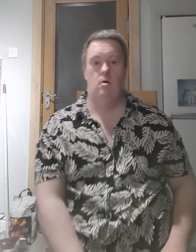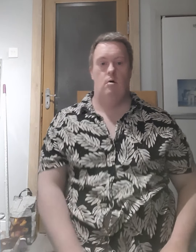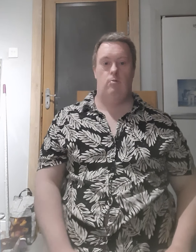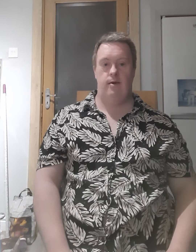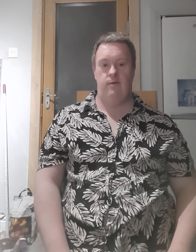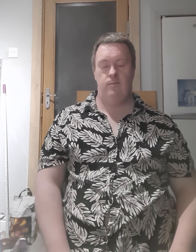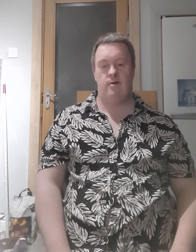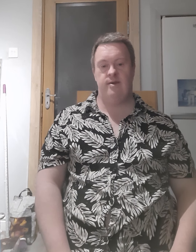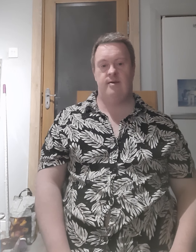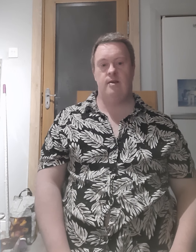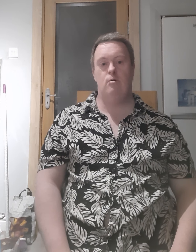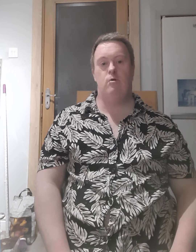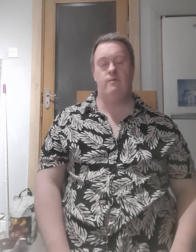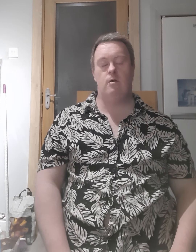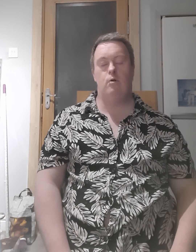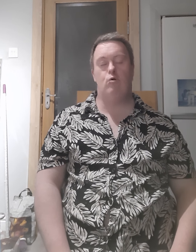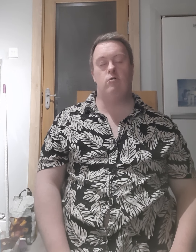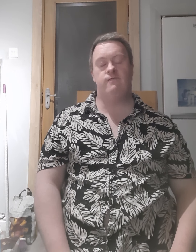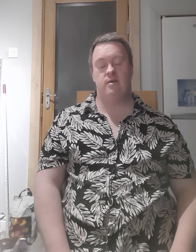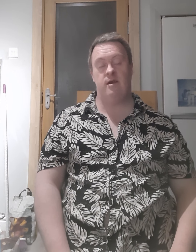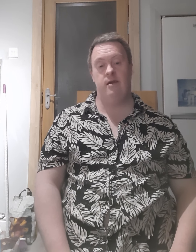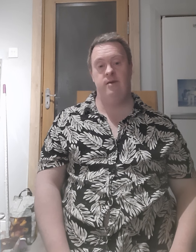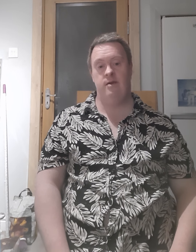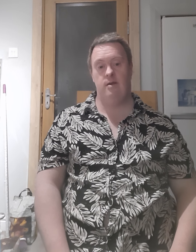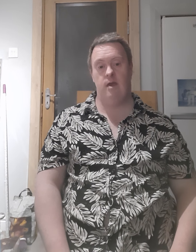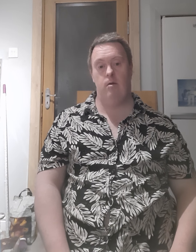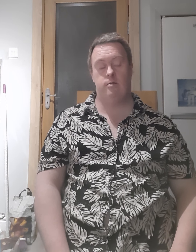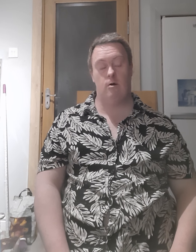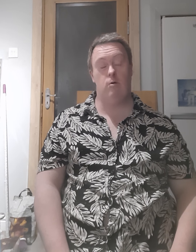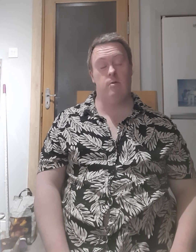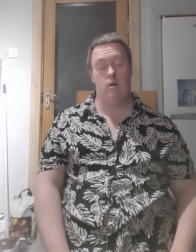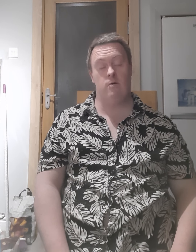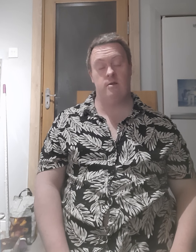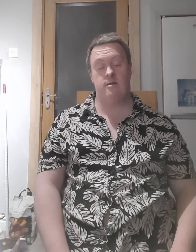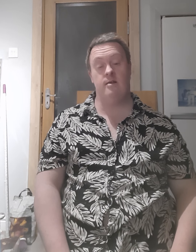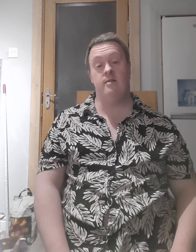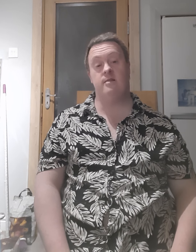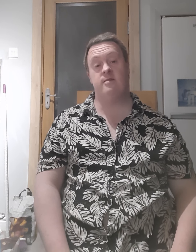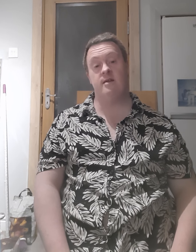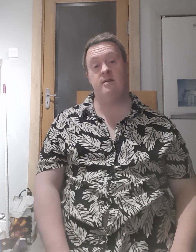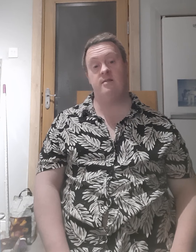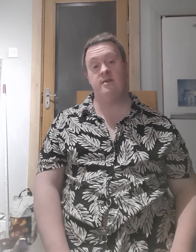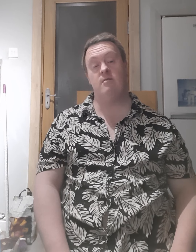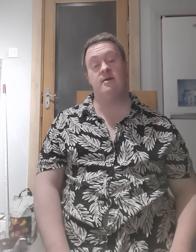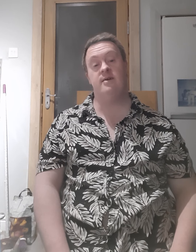Hey everybody, can you love to hear me? I'd love to say this to you, okay?